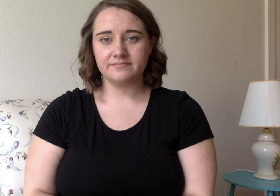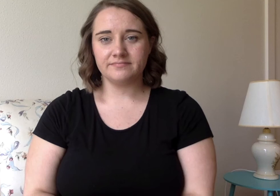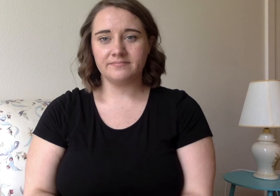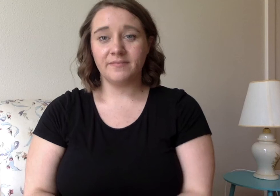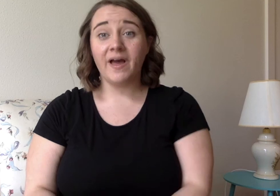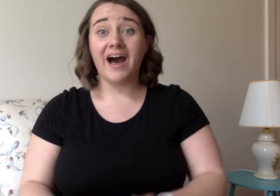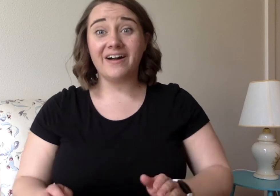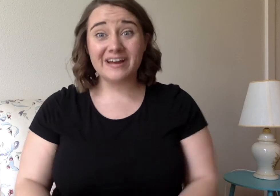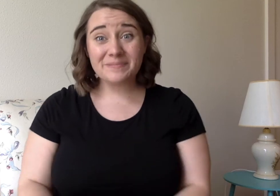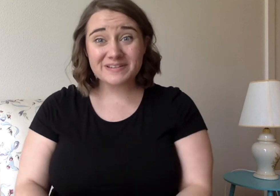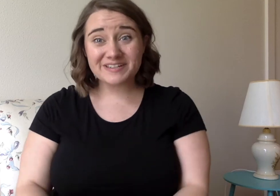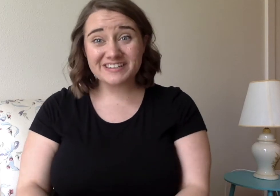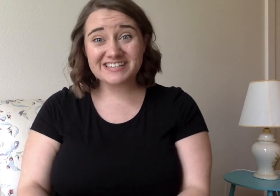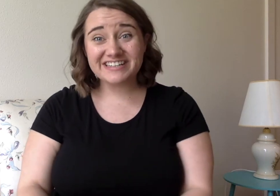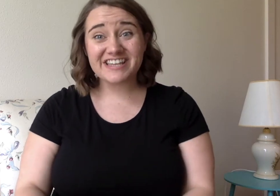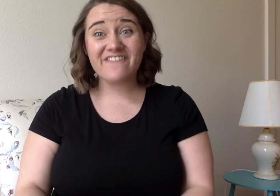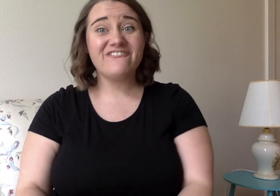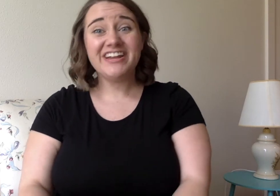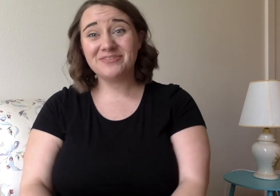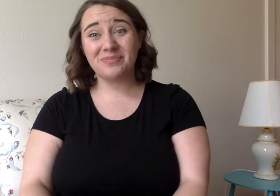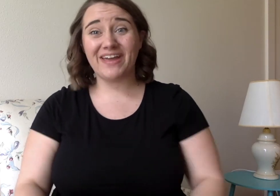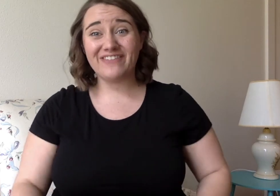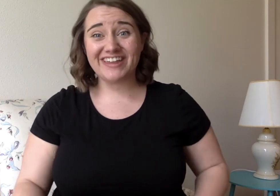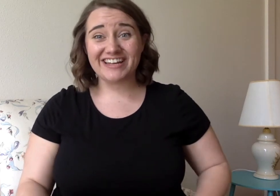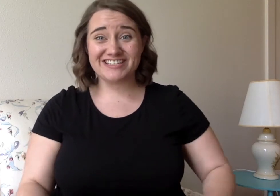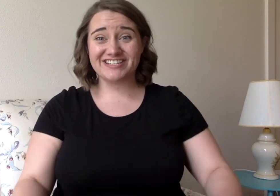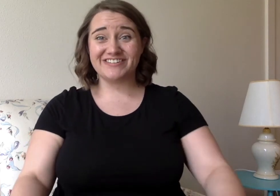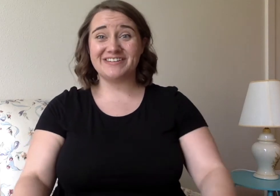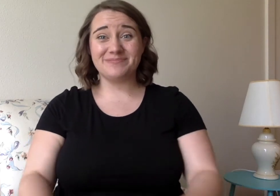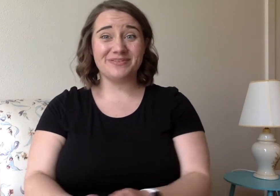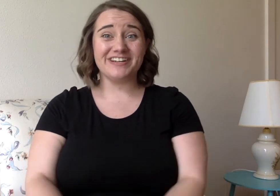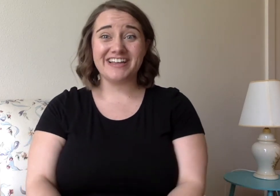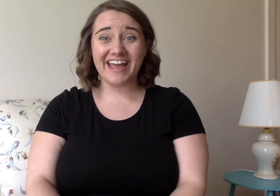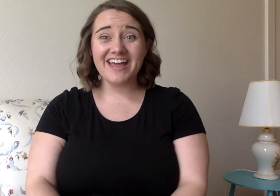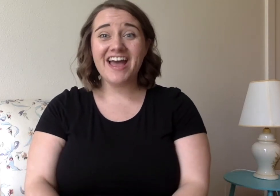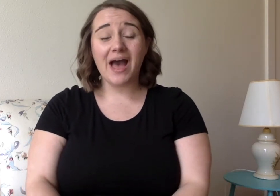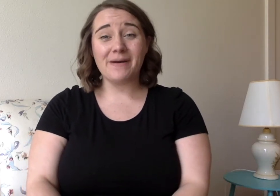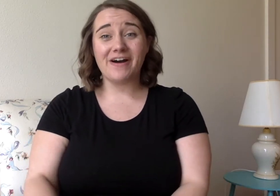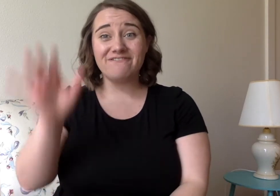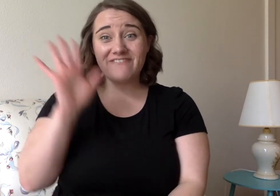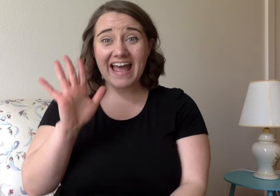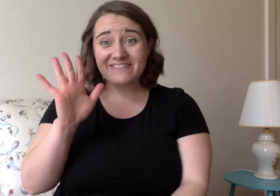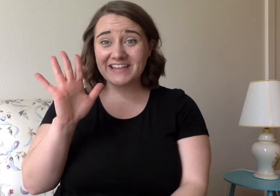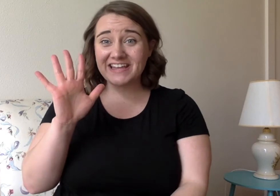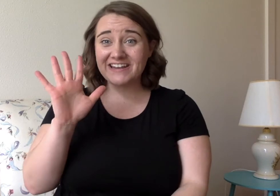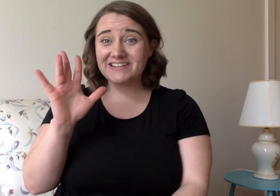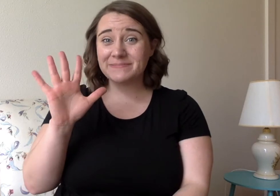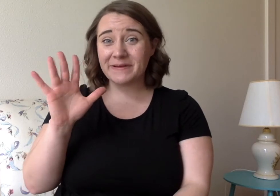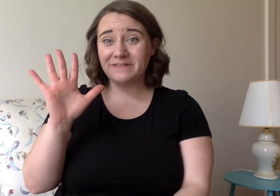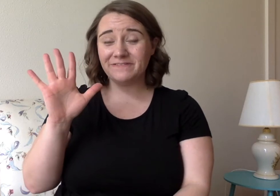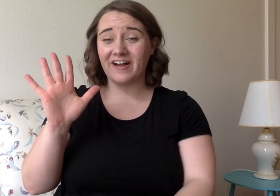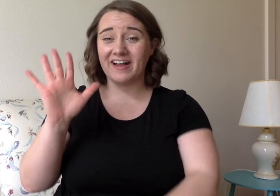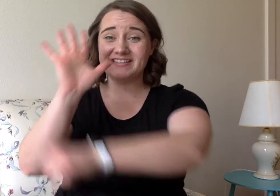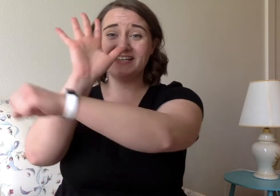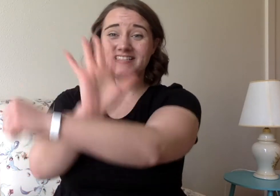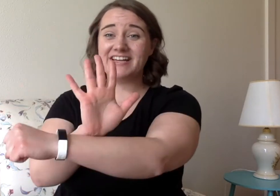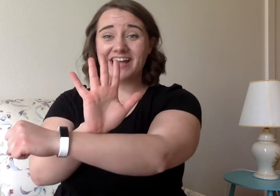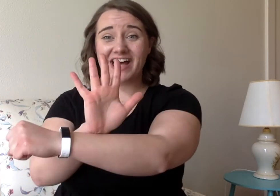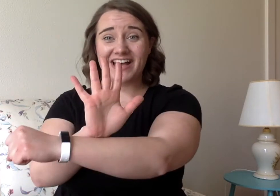Alright boys and girls here's a finger play we like to do in pre-k about five little speckled frogs sitting on